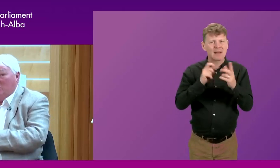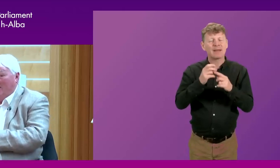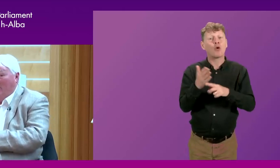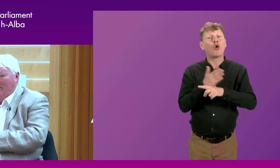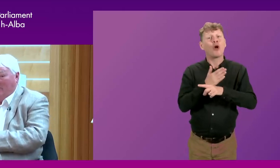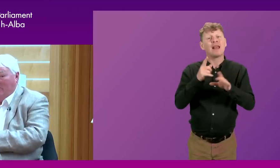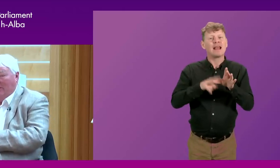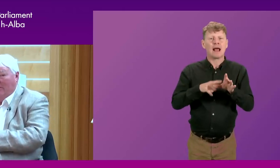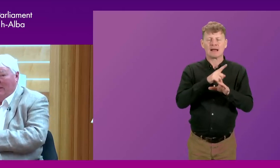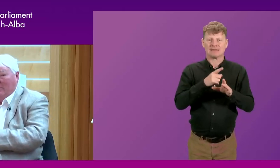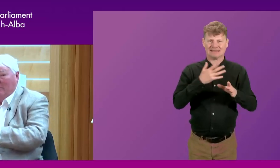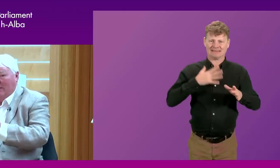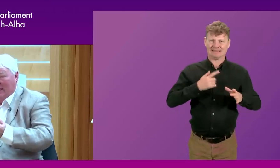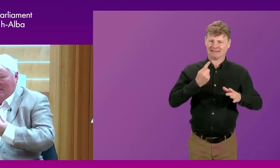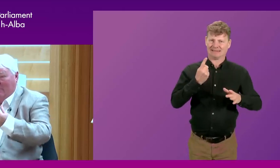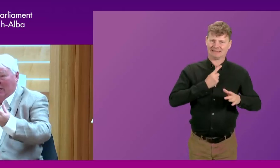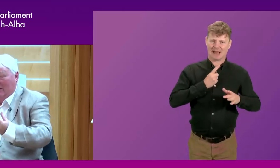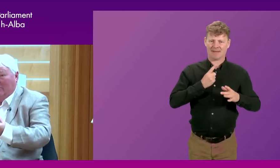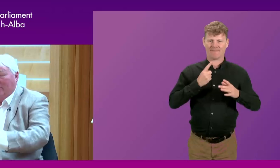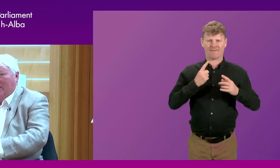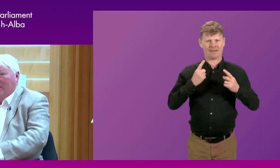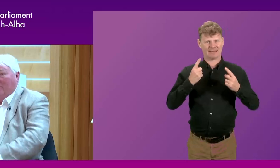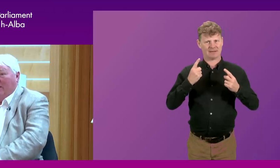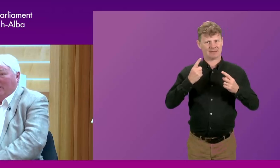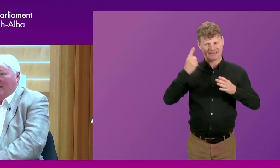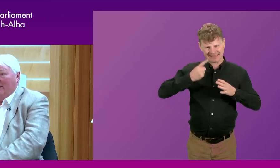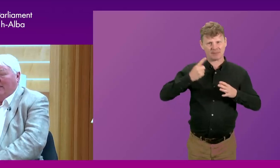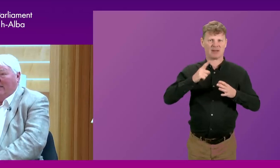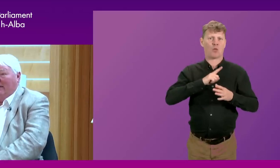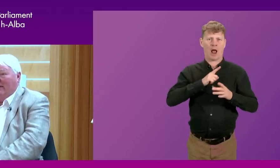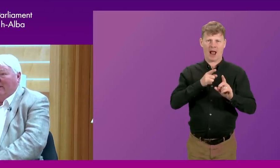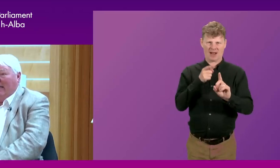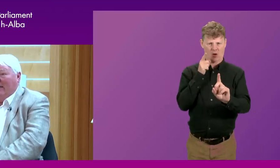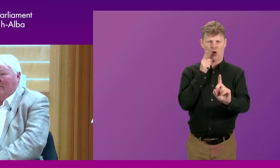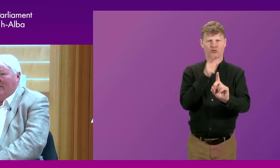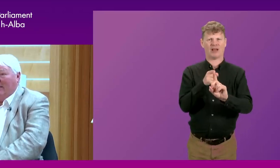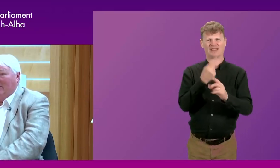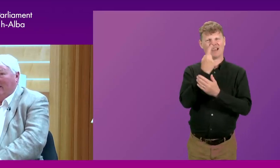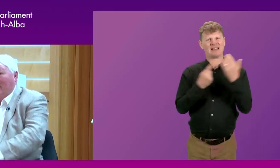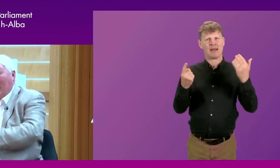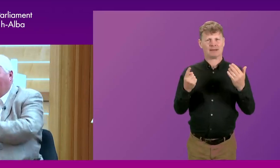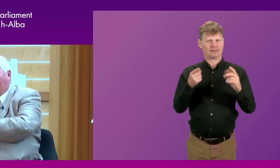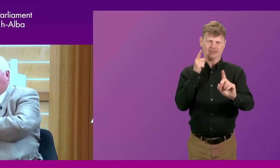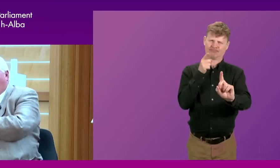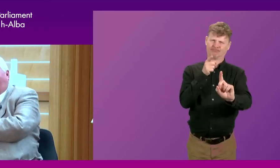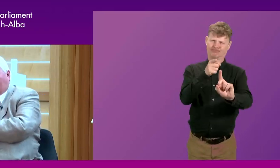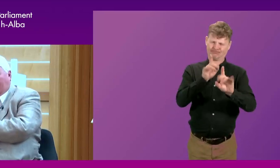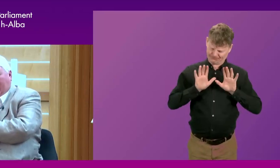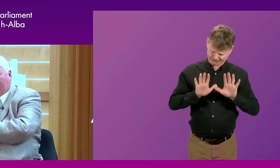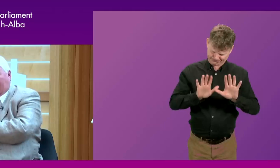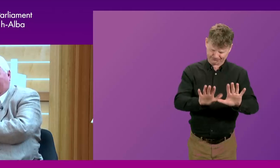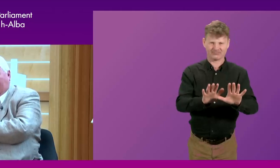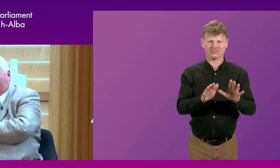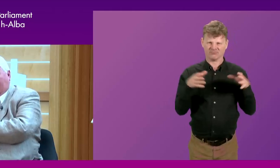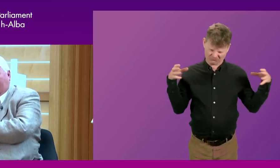years, it was more self-discipline rather than discipline because they had the objective of independence in the air at the same time. I welcome